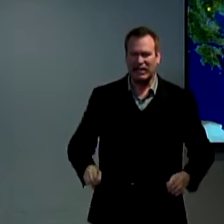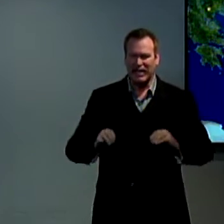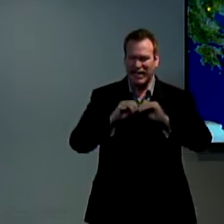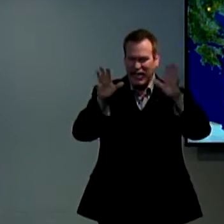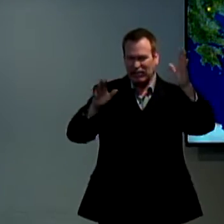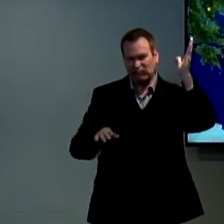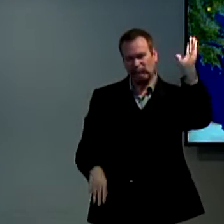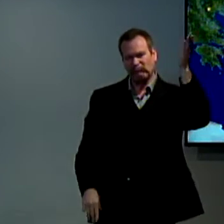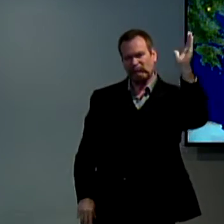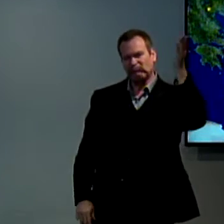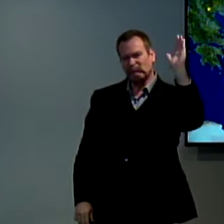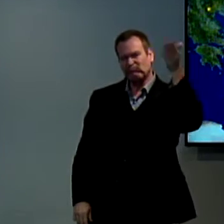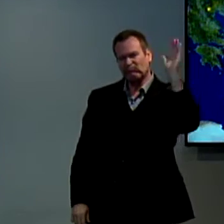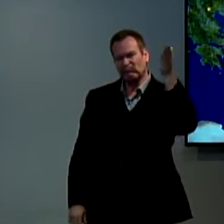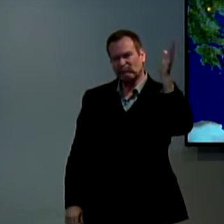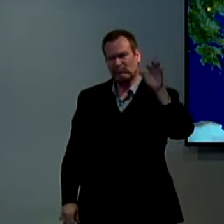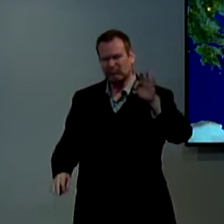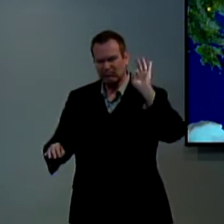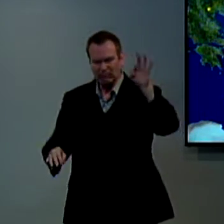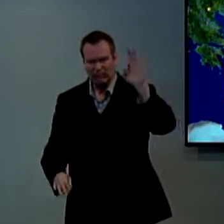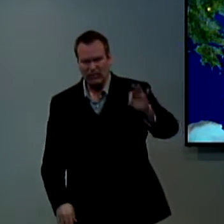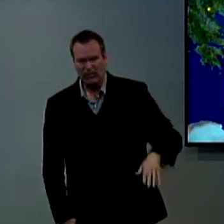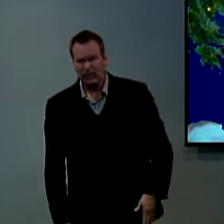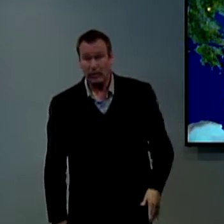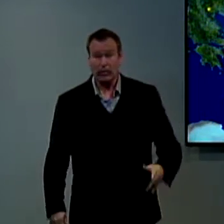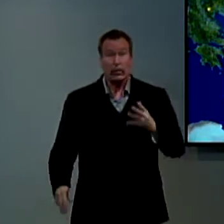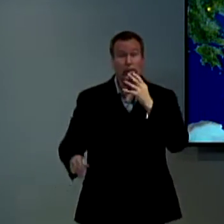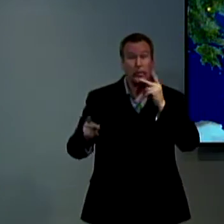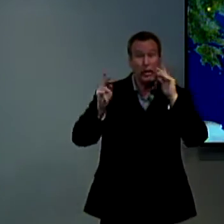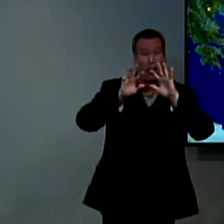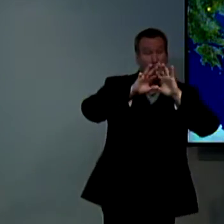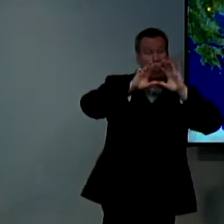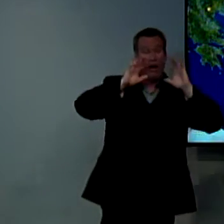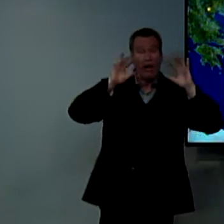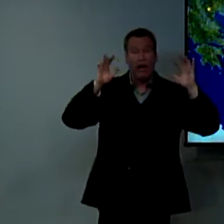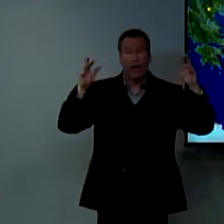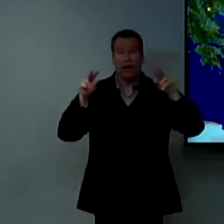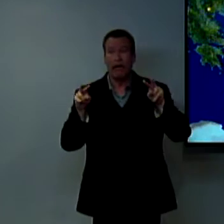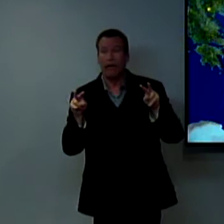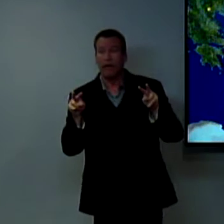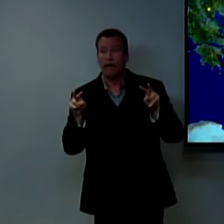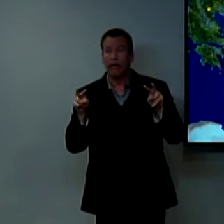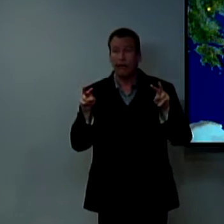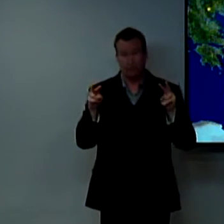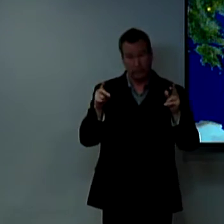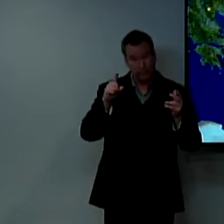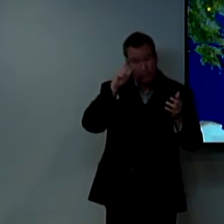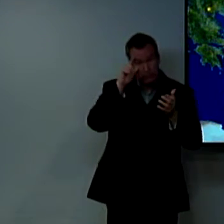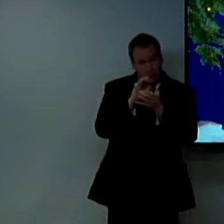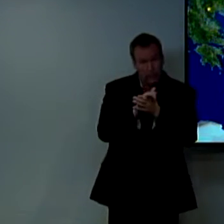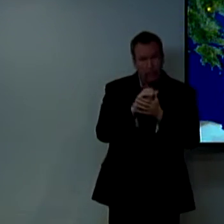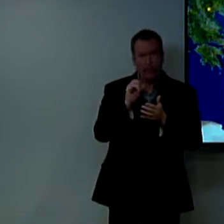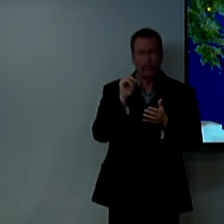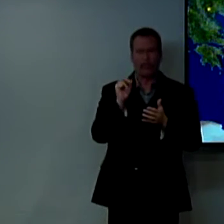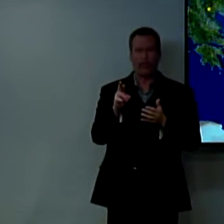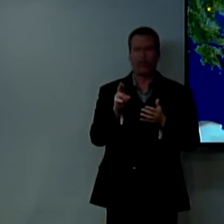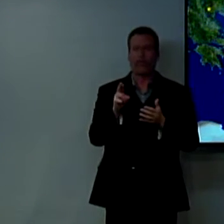was the way that he spread the gospel of Christ and he did it vehemently and he did it zealously and people would look at him and they would be